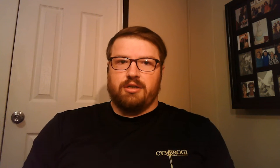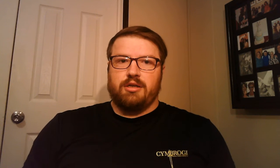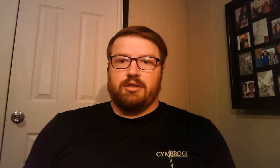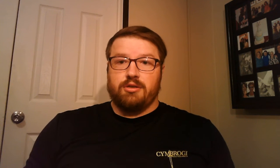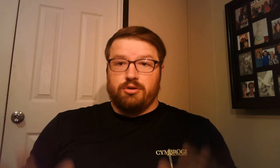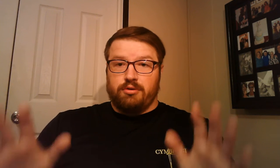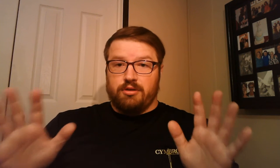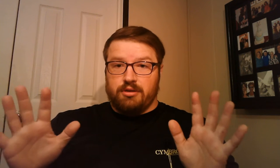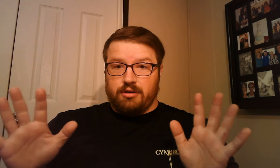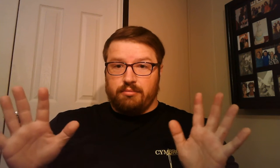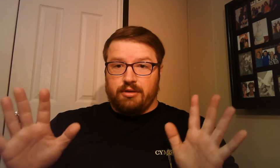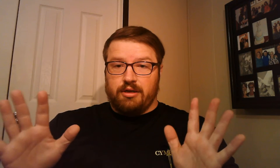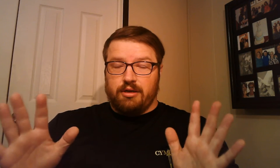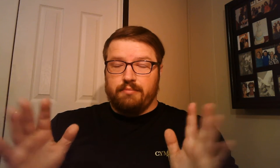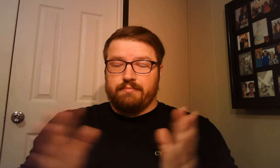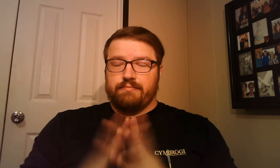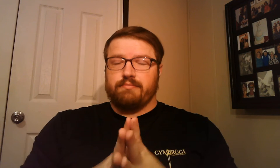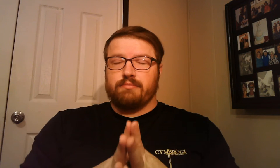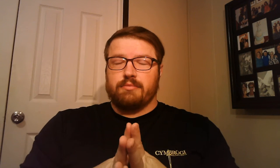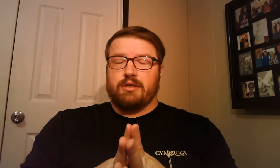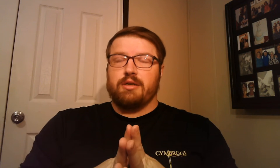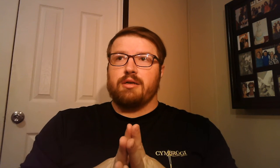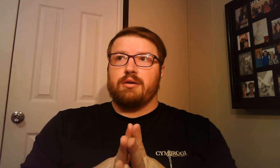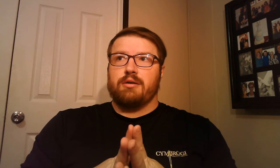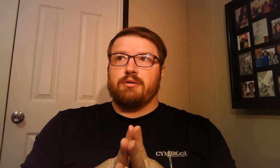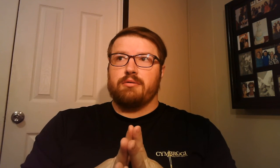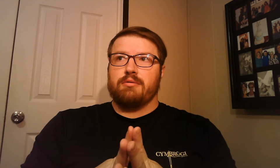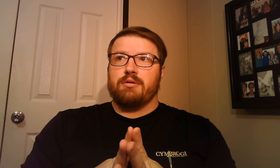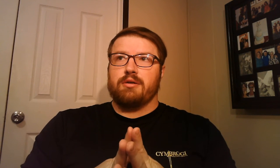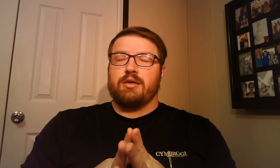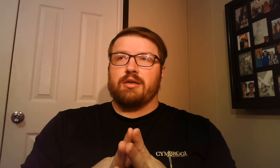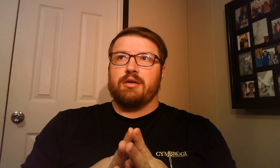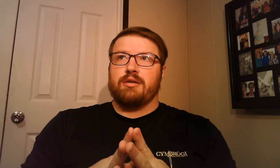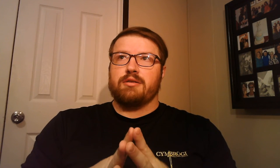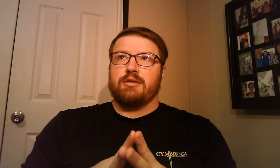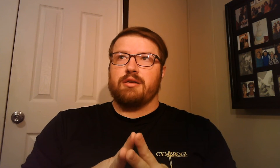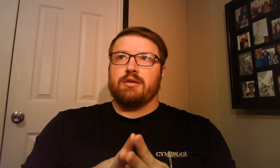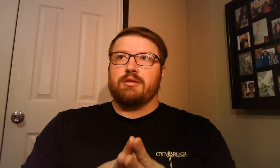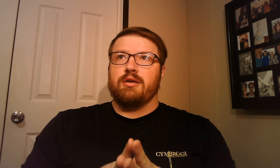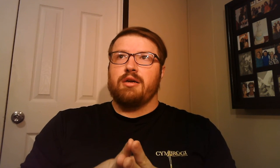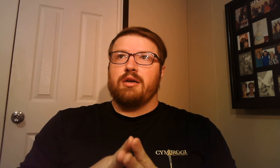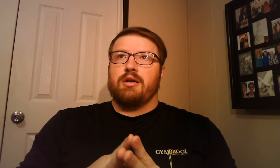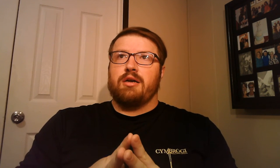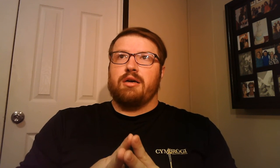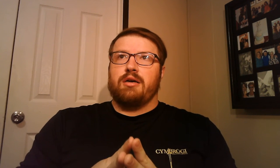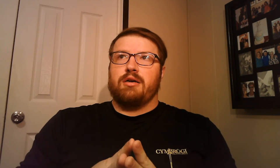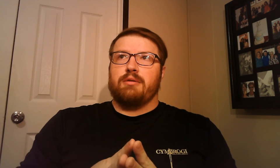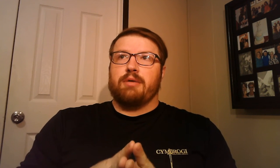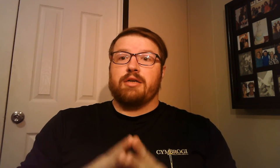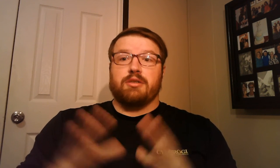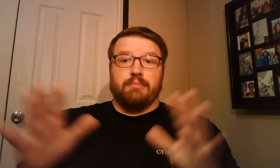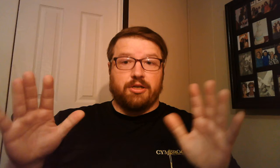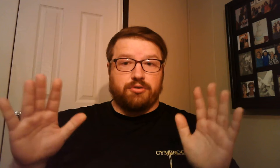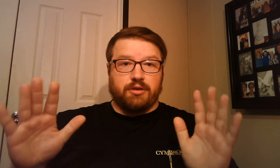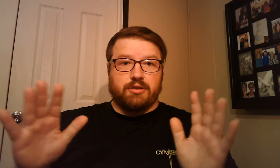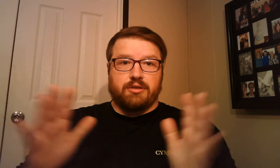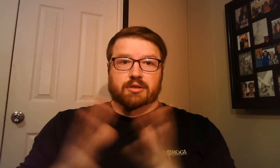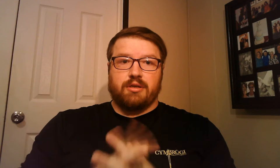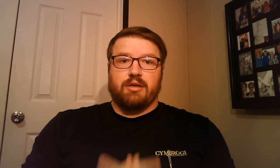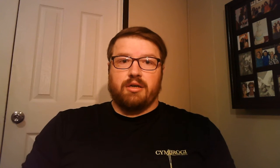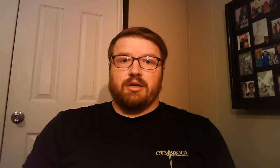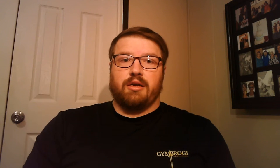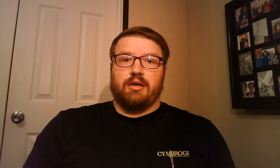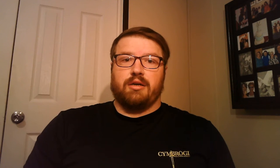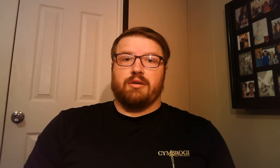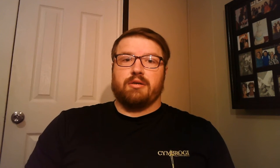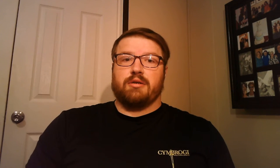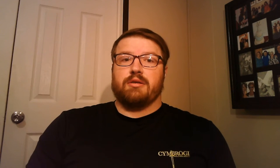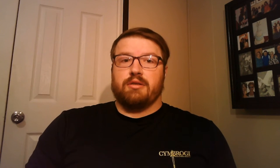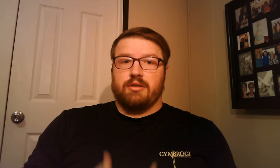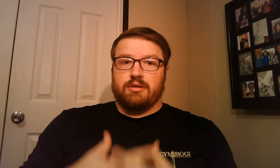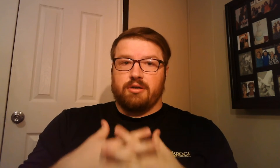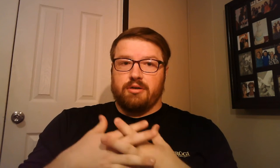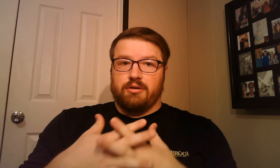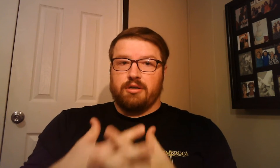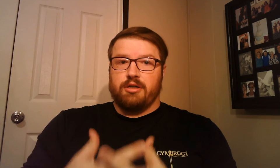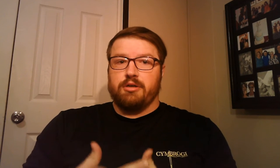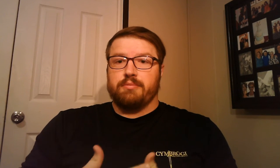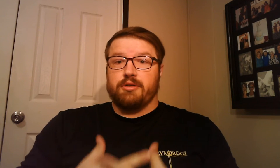knees, doing some isometrics, and this all helps